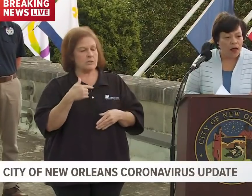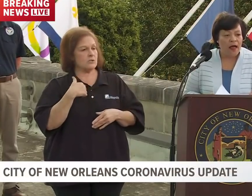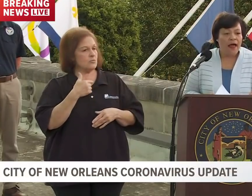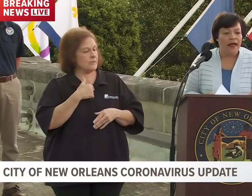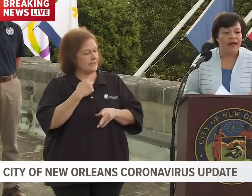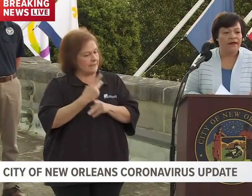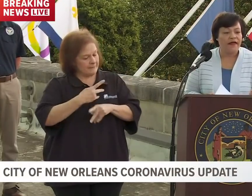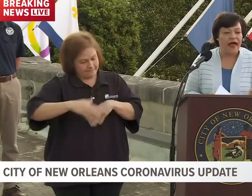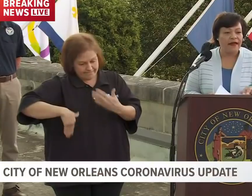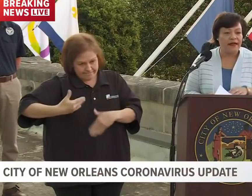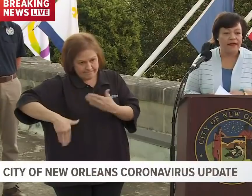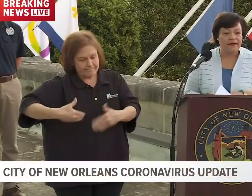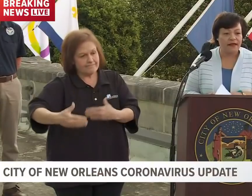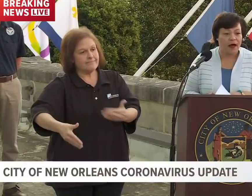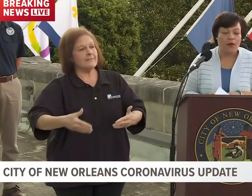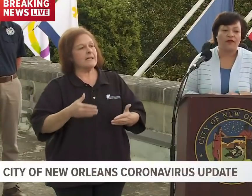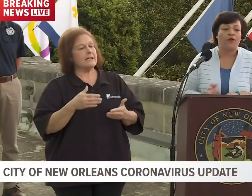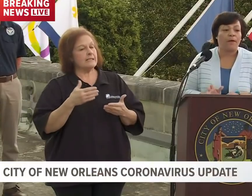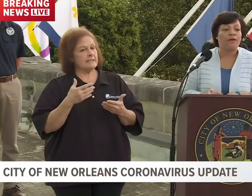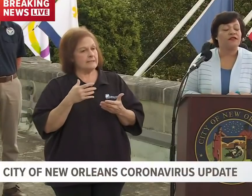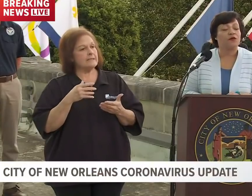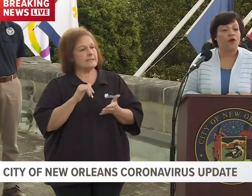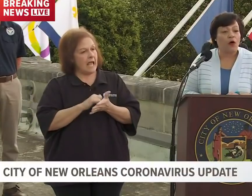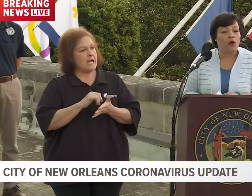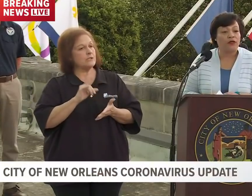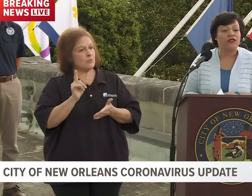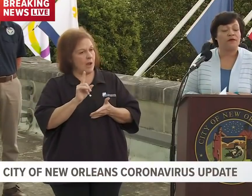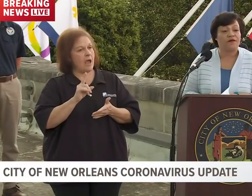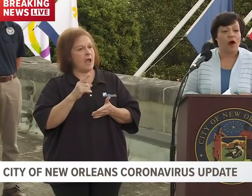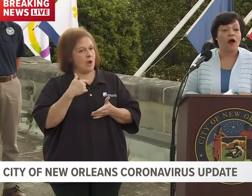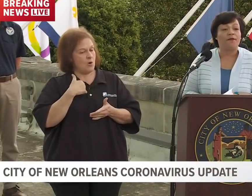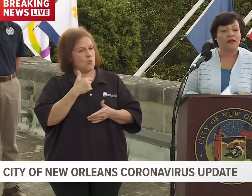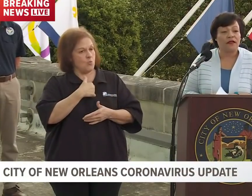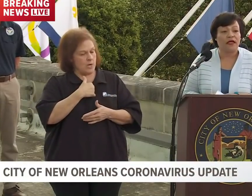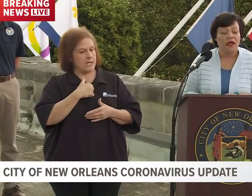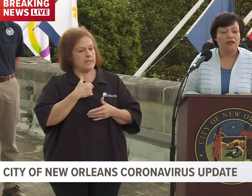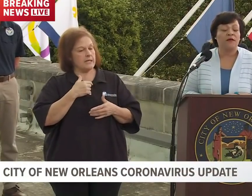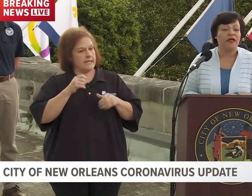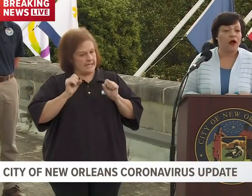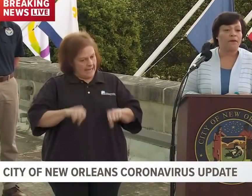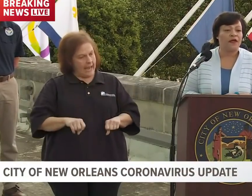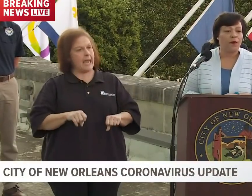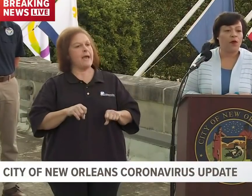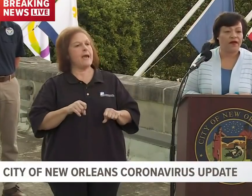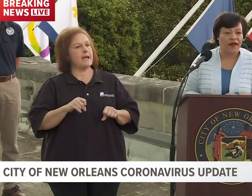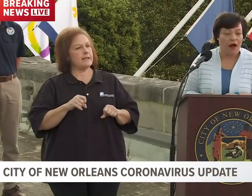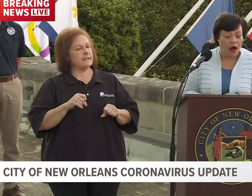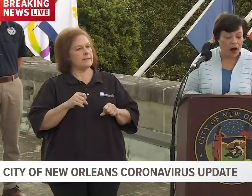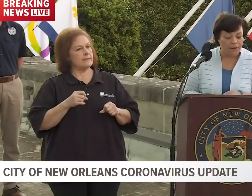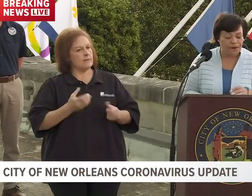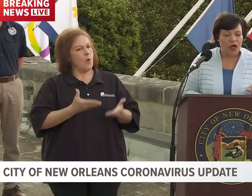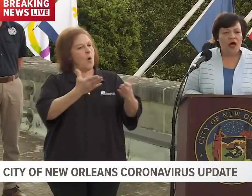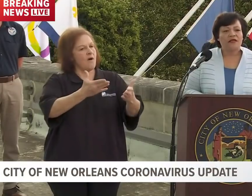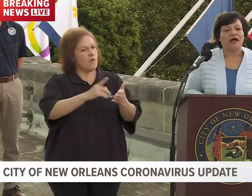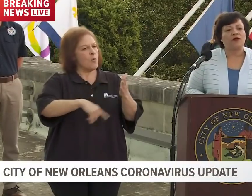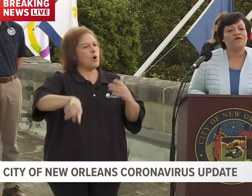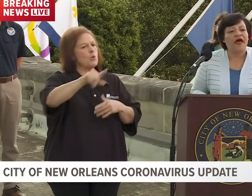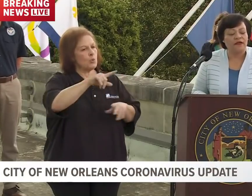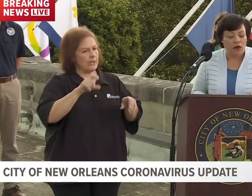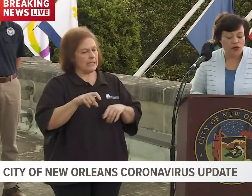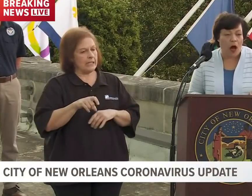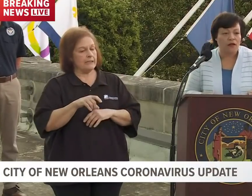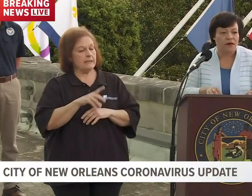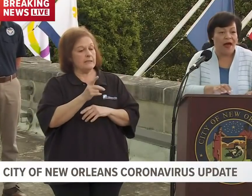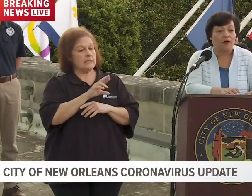ball. And that is where the rubber meets the road in terms of our ability to meet our people where they are. Dr.